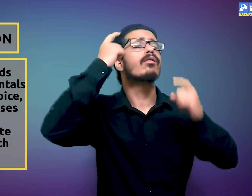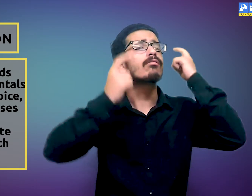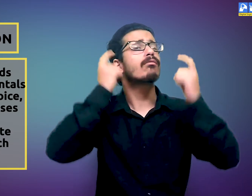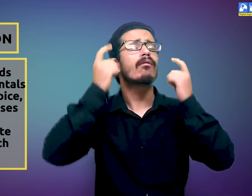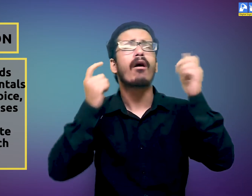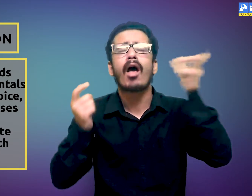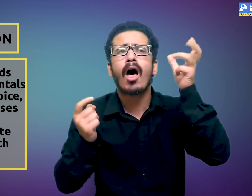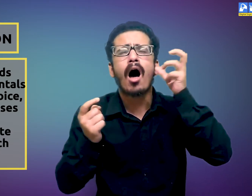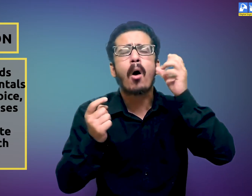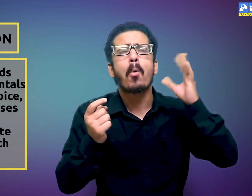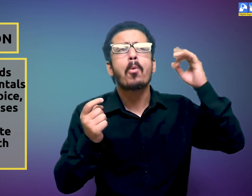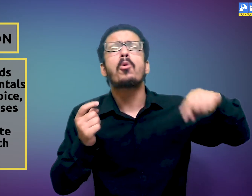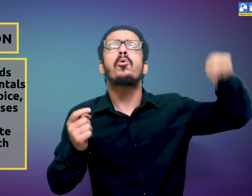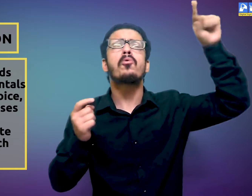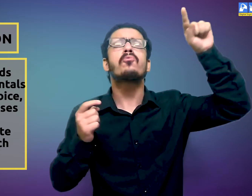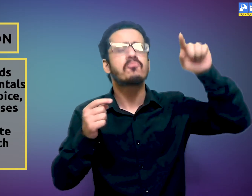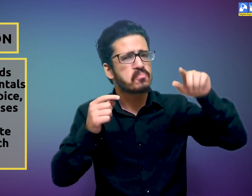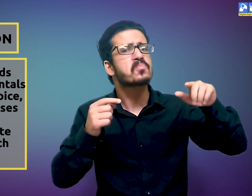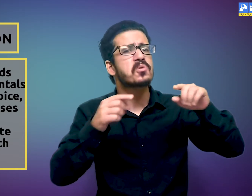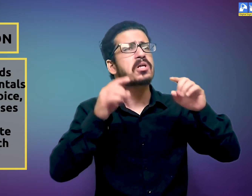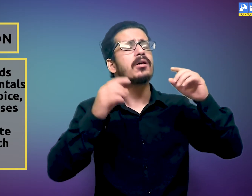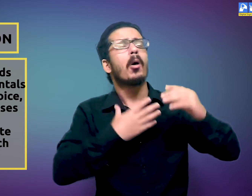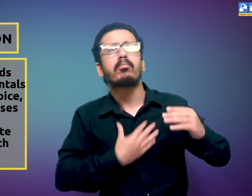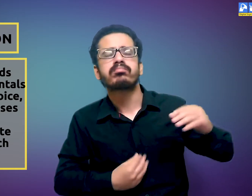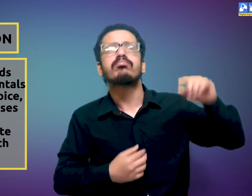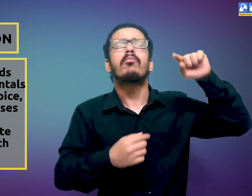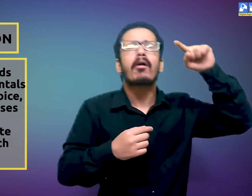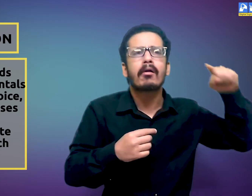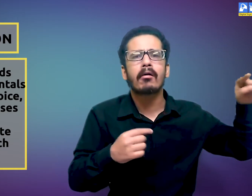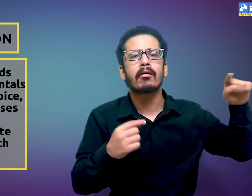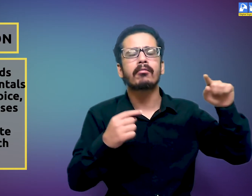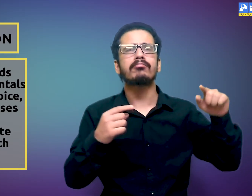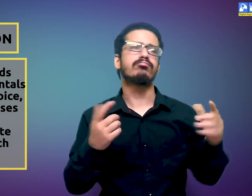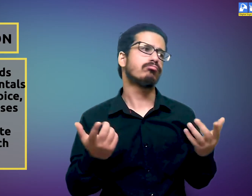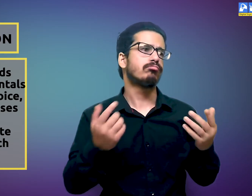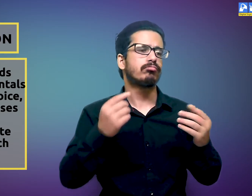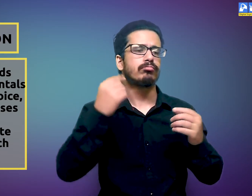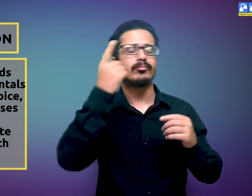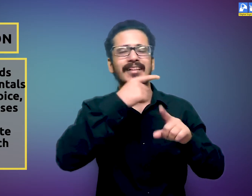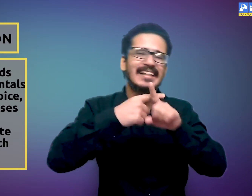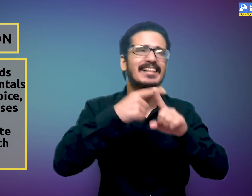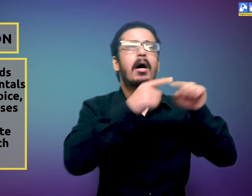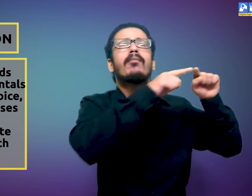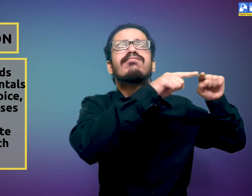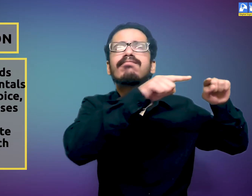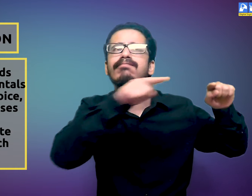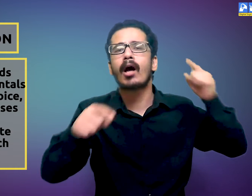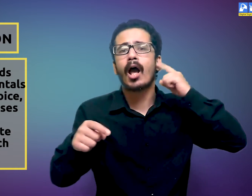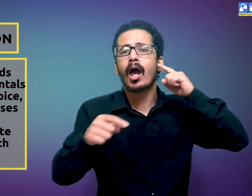anger or the low flat sound in sadness etc. The child hears and tries to understand different speech sounds.